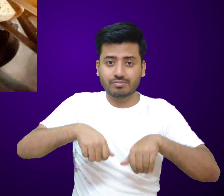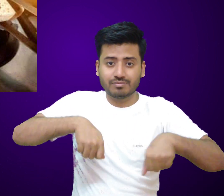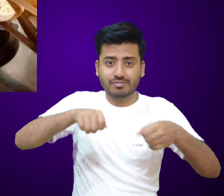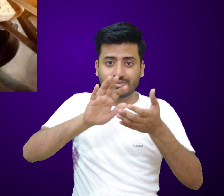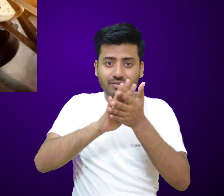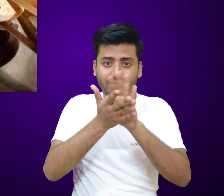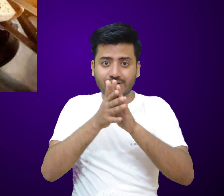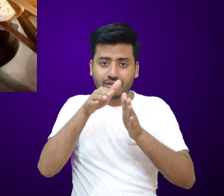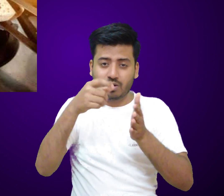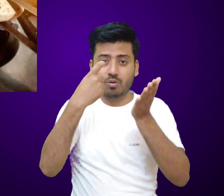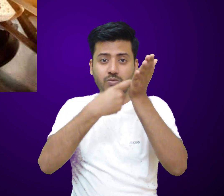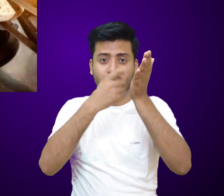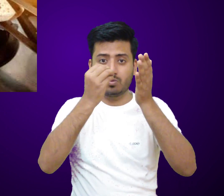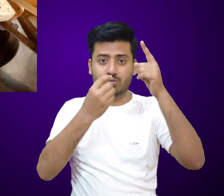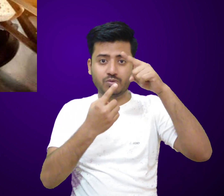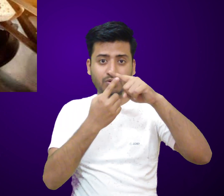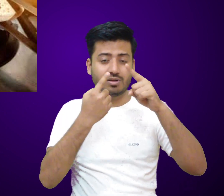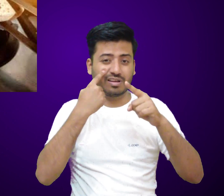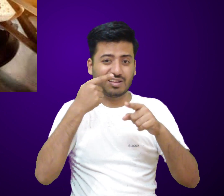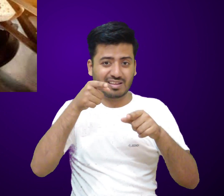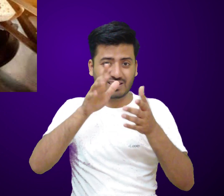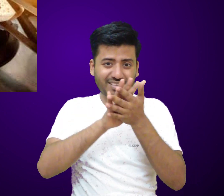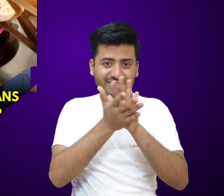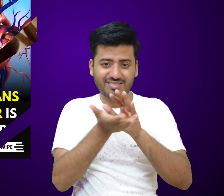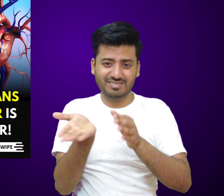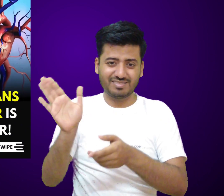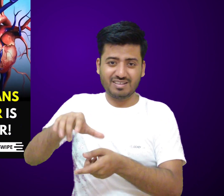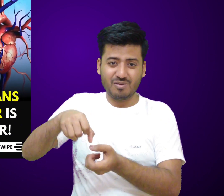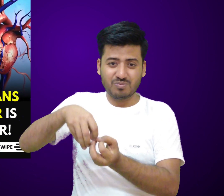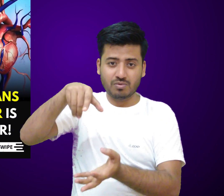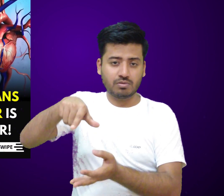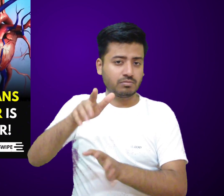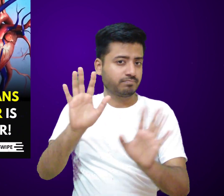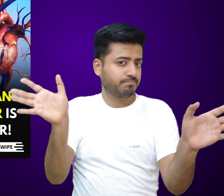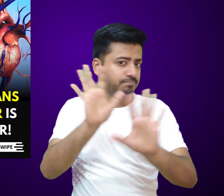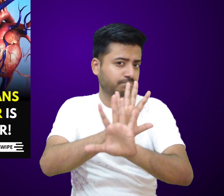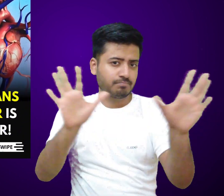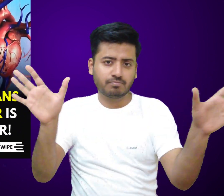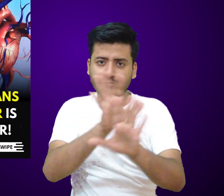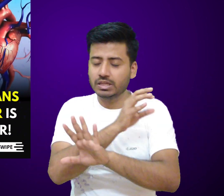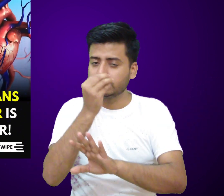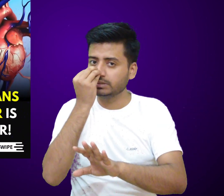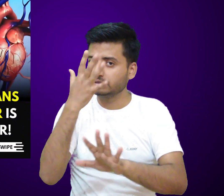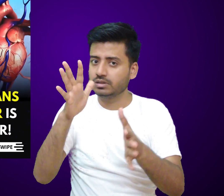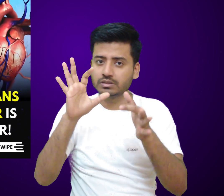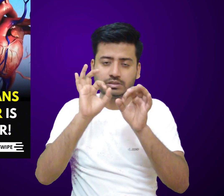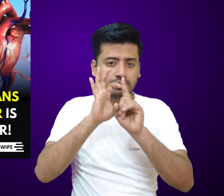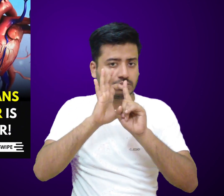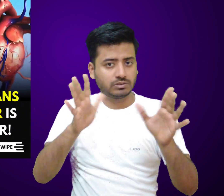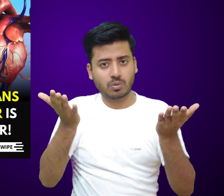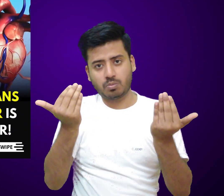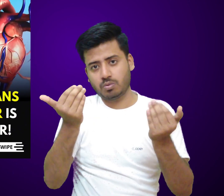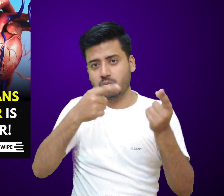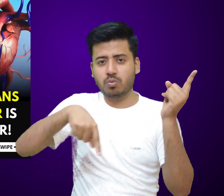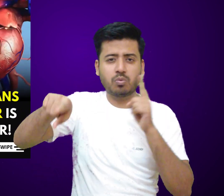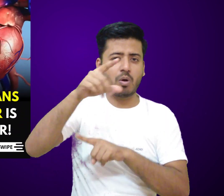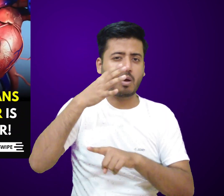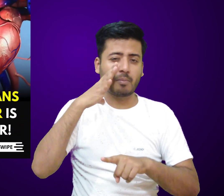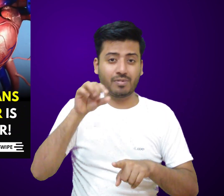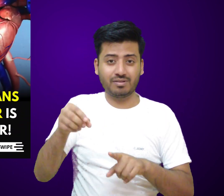out, it could be a sign of a leaking gas hose. Replace the hose if necessary. Consult a professional. If you are unable to